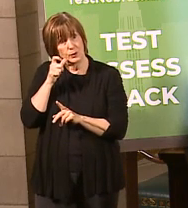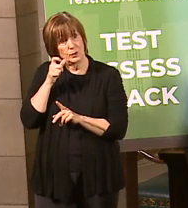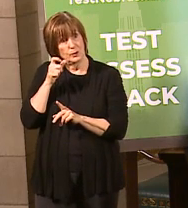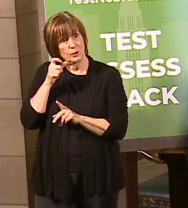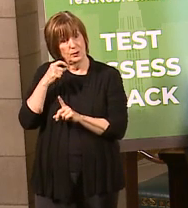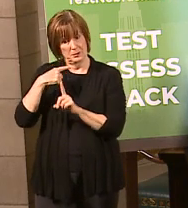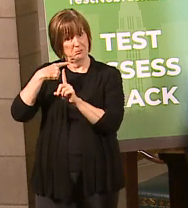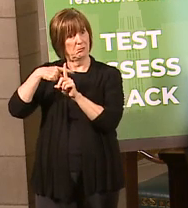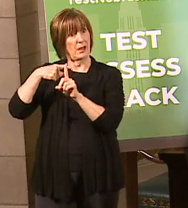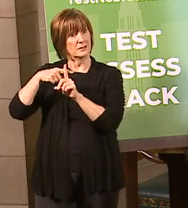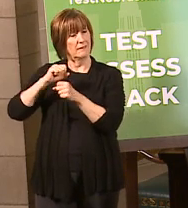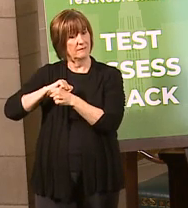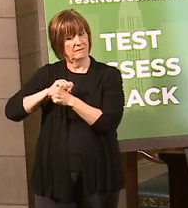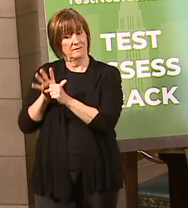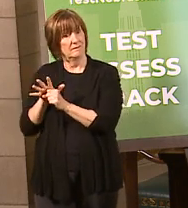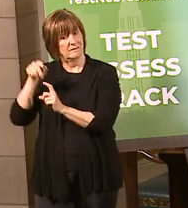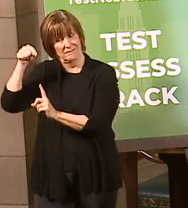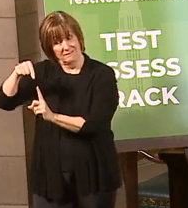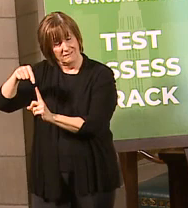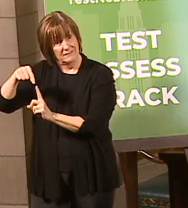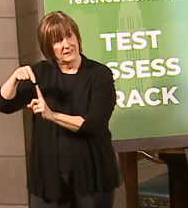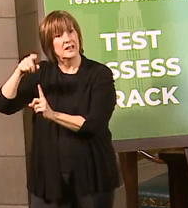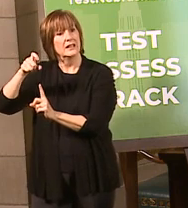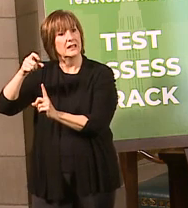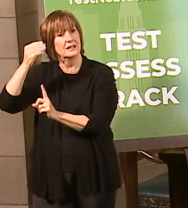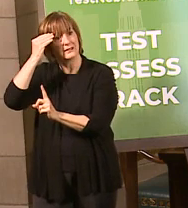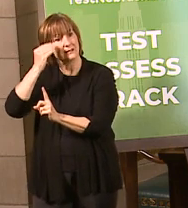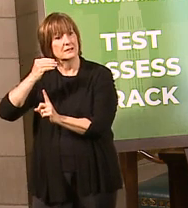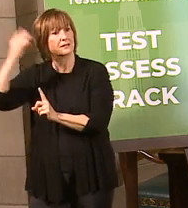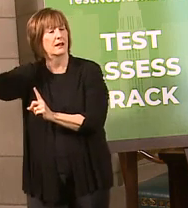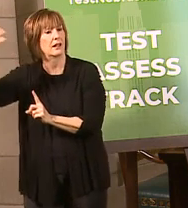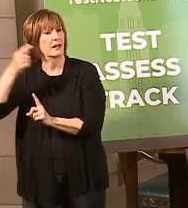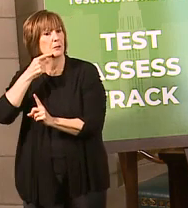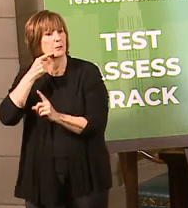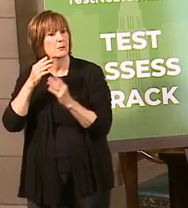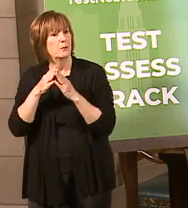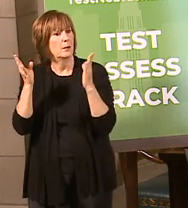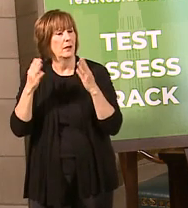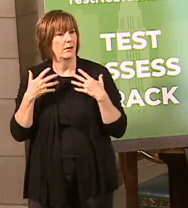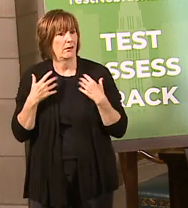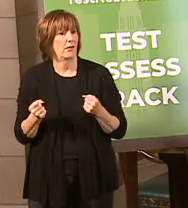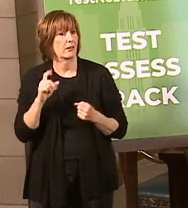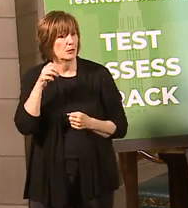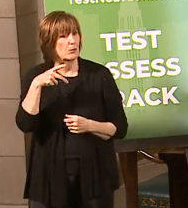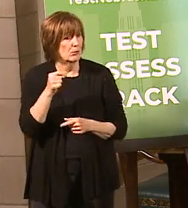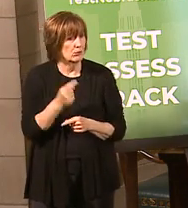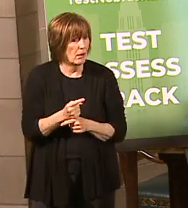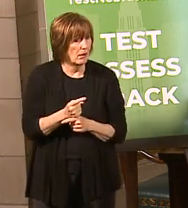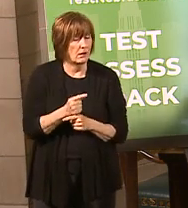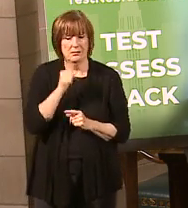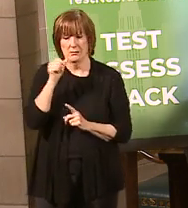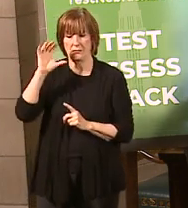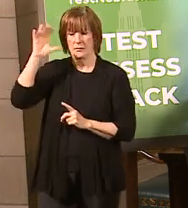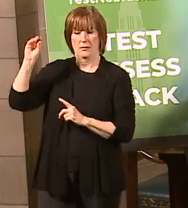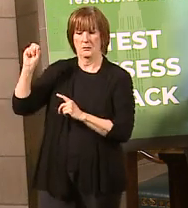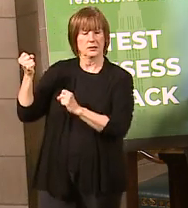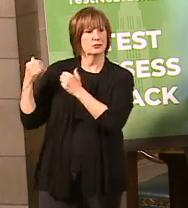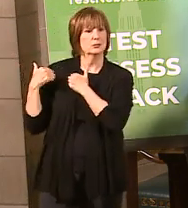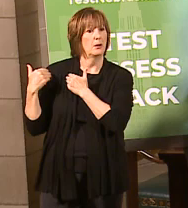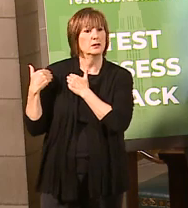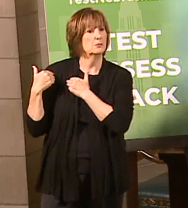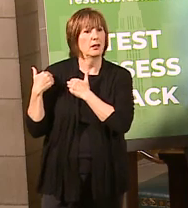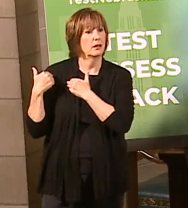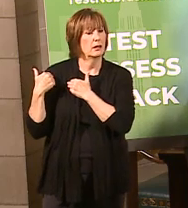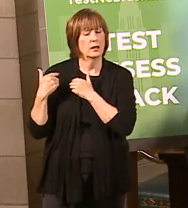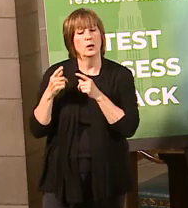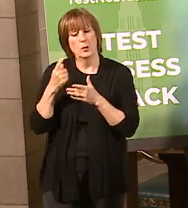coronavirus to tell our public health departments about that. Right? So this is not the company's responsibility necessarily.